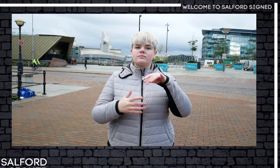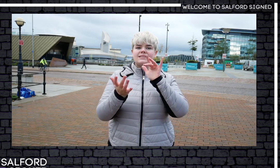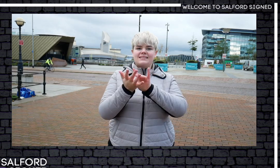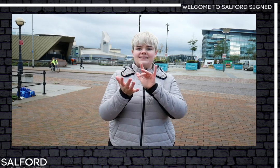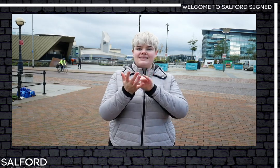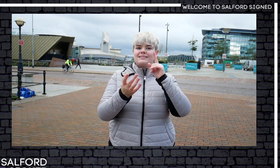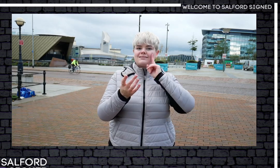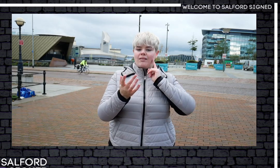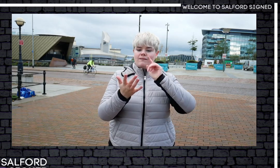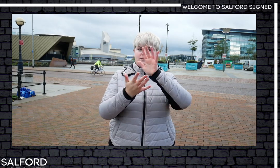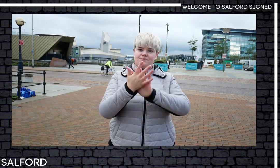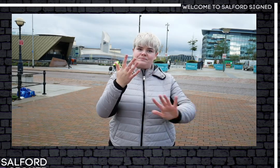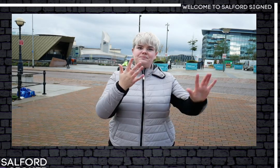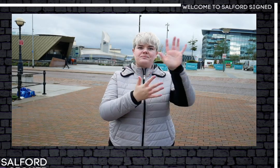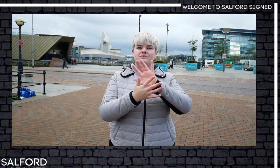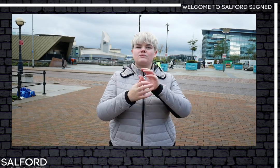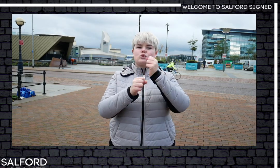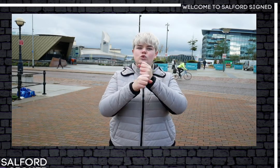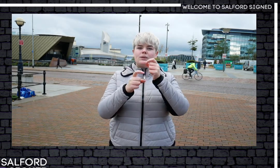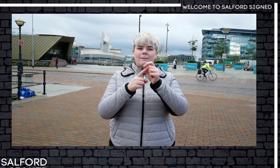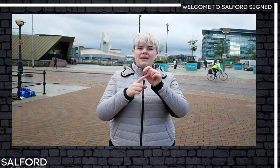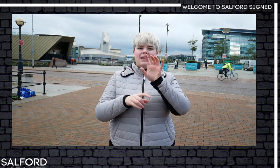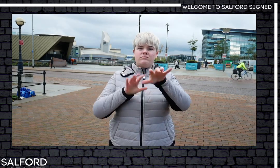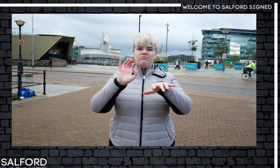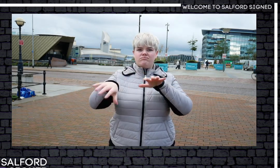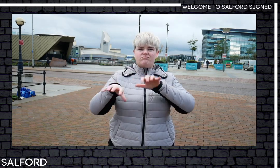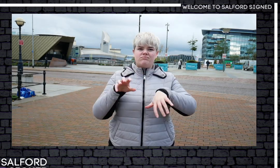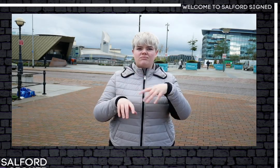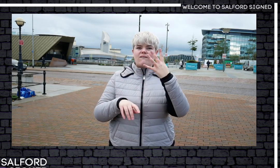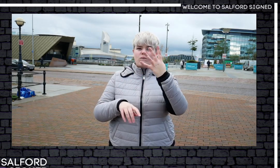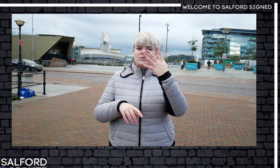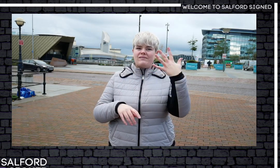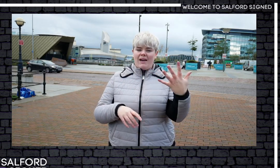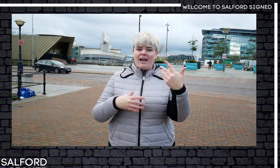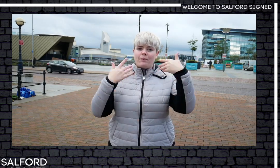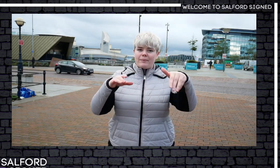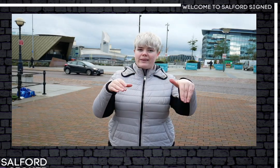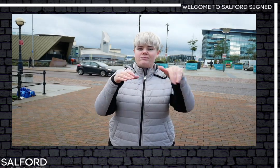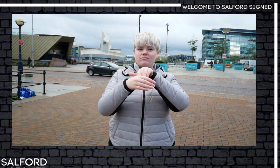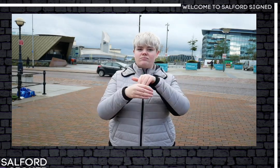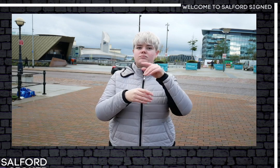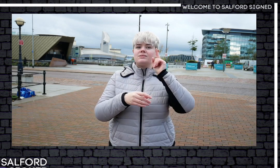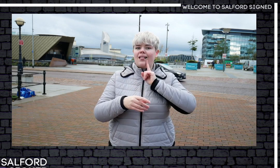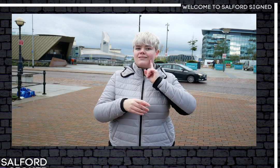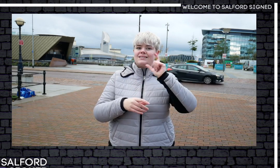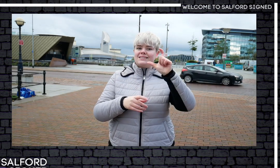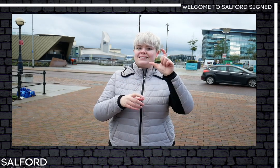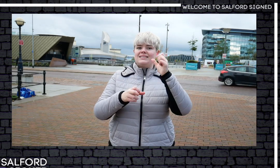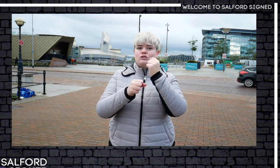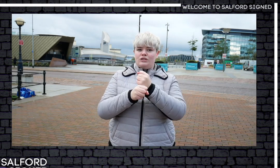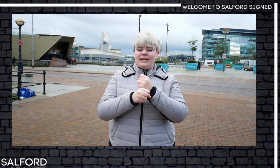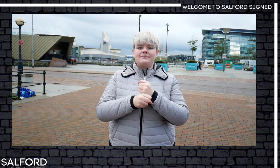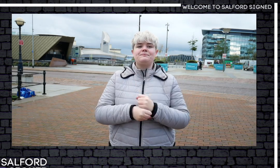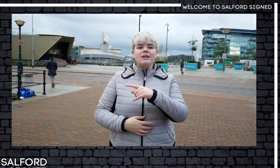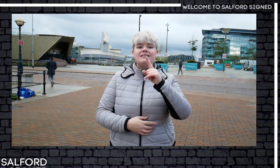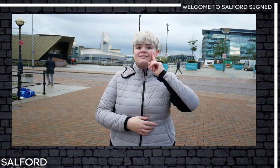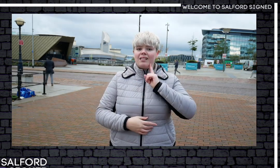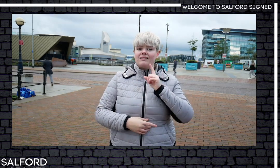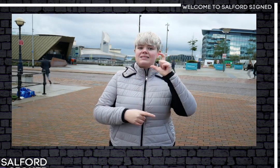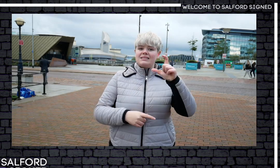Every GP from the city's 45 practices is a member of Salford CCG. Salford